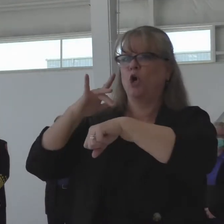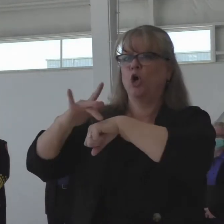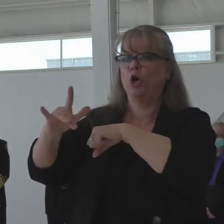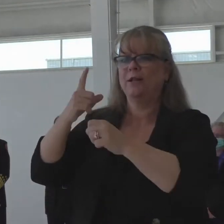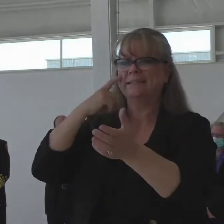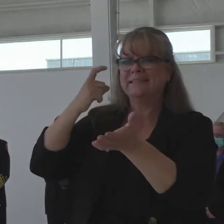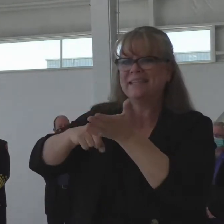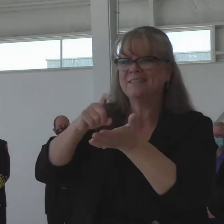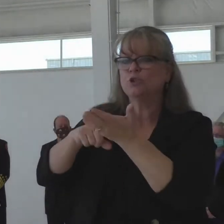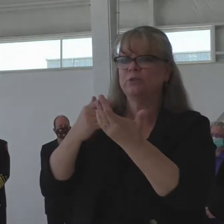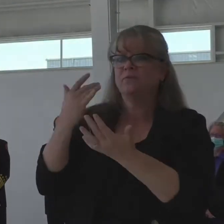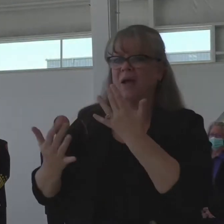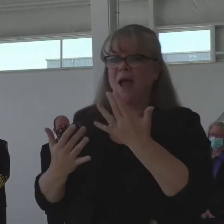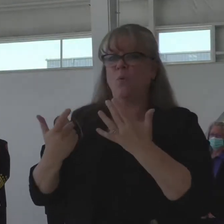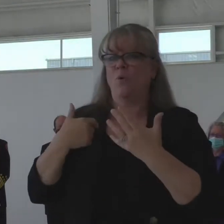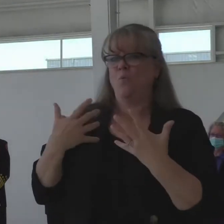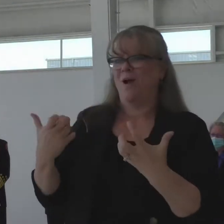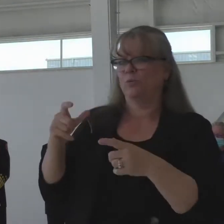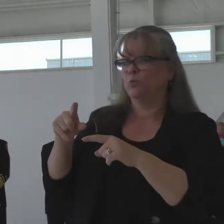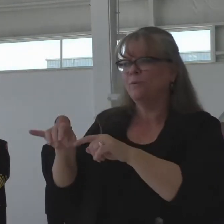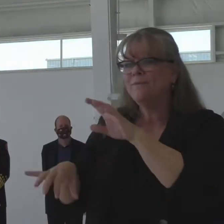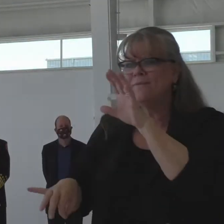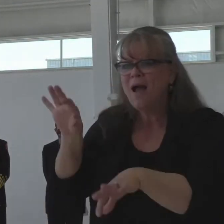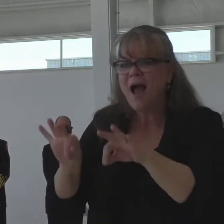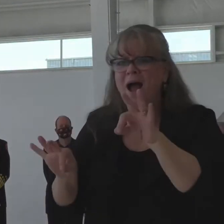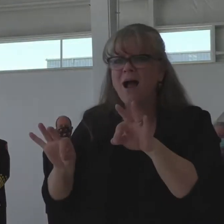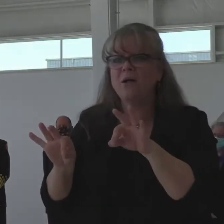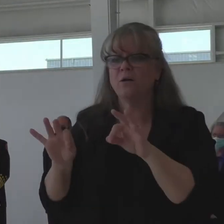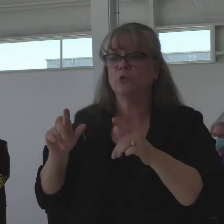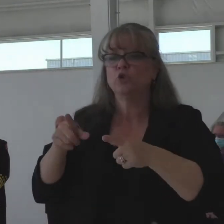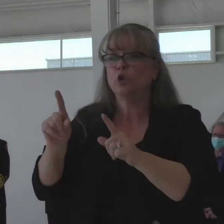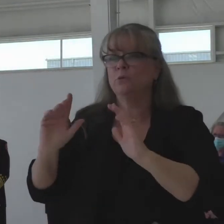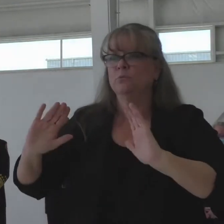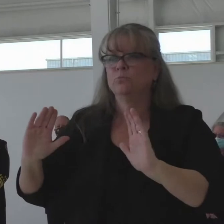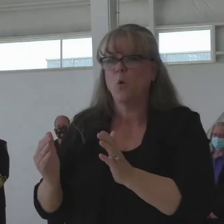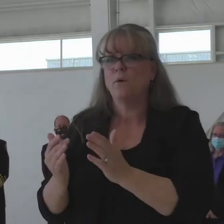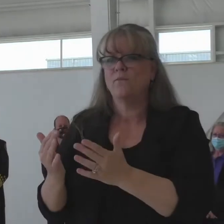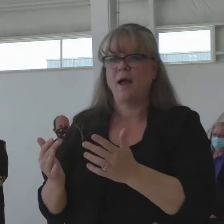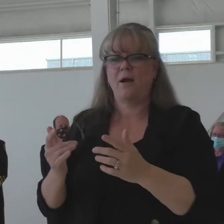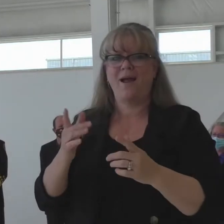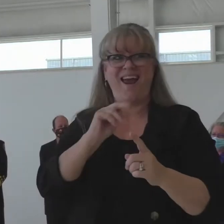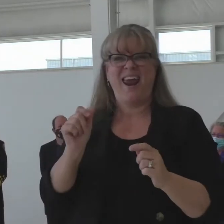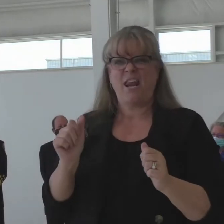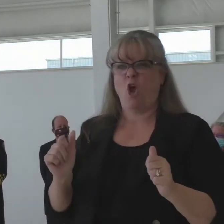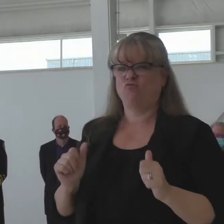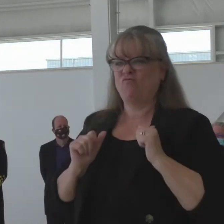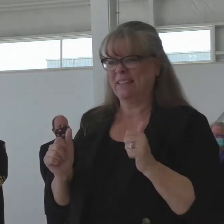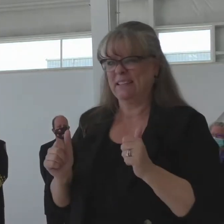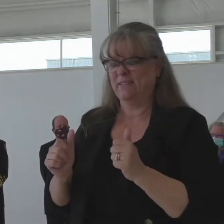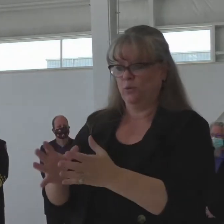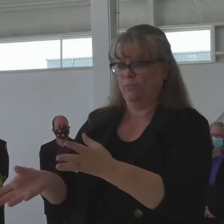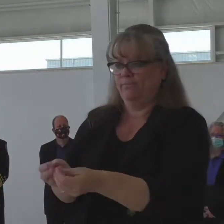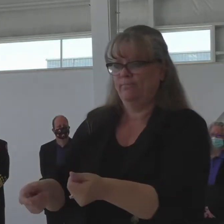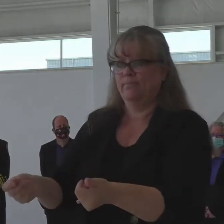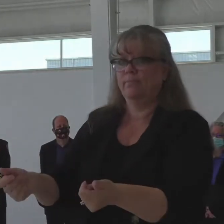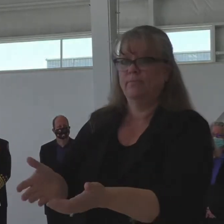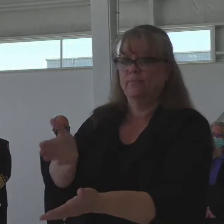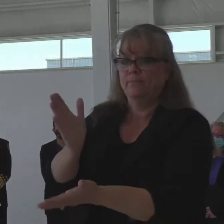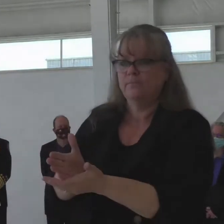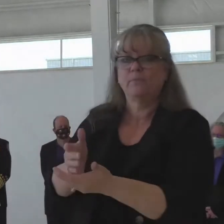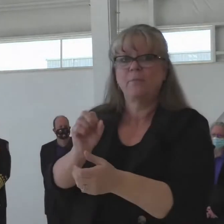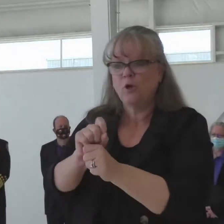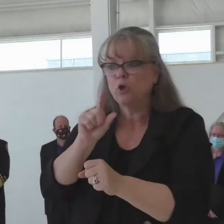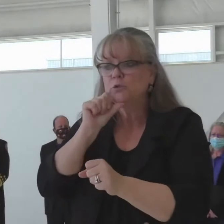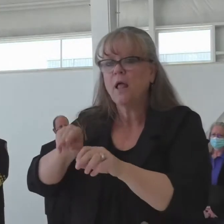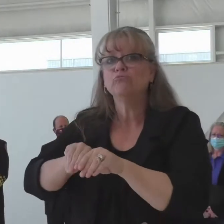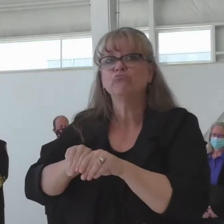fires when they're small and we want to be aggressive with how we how we attack those to keep them small because the